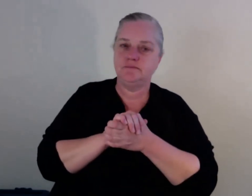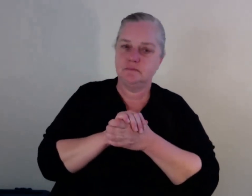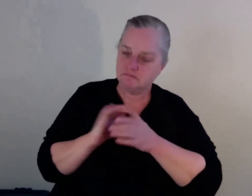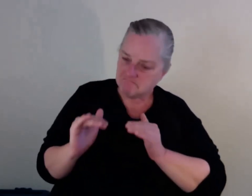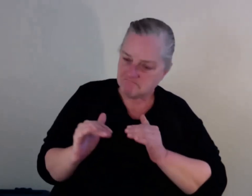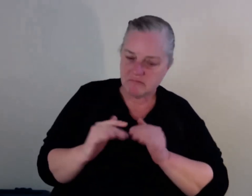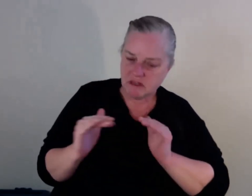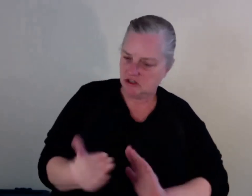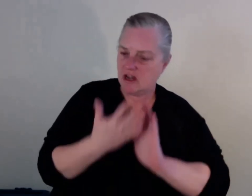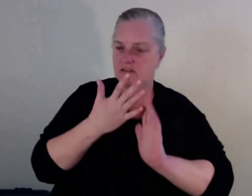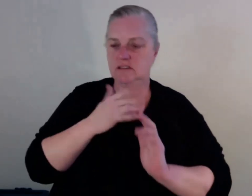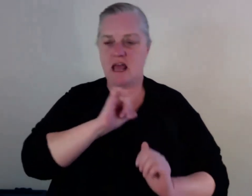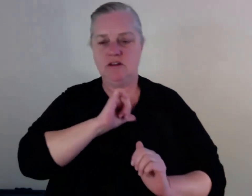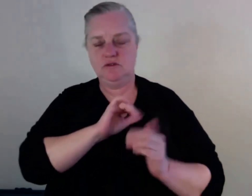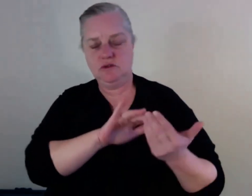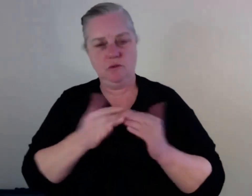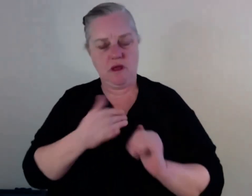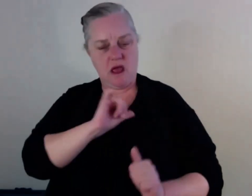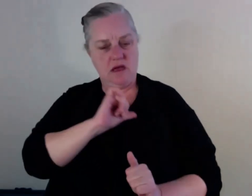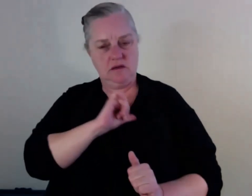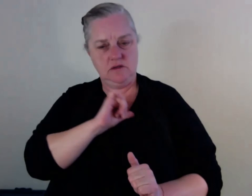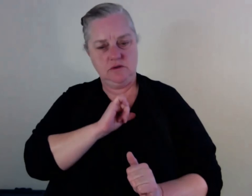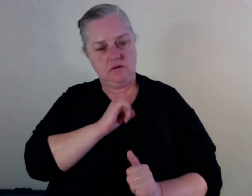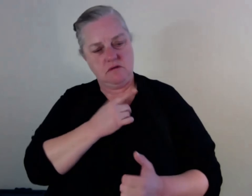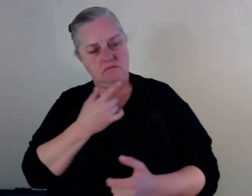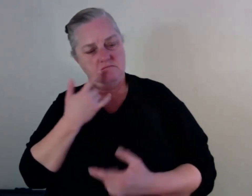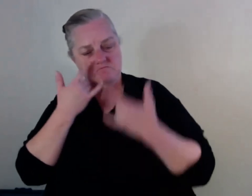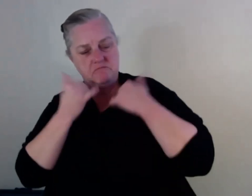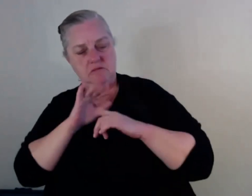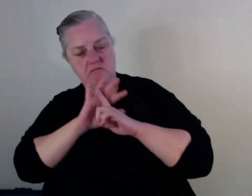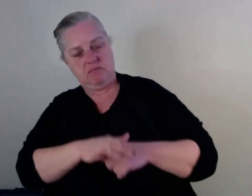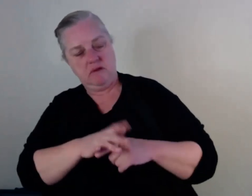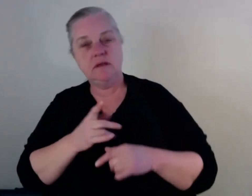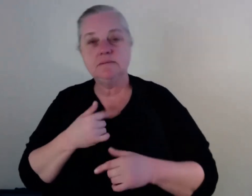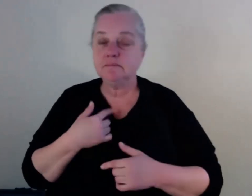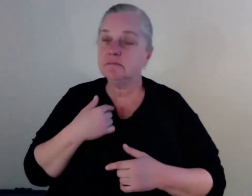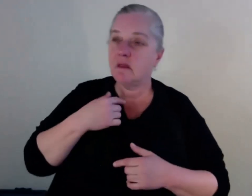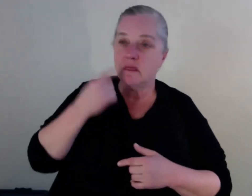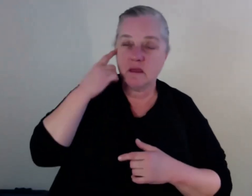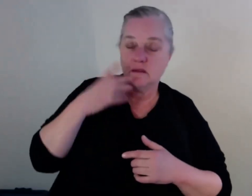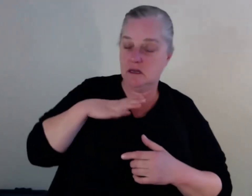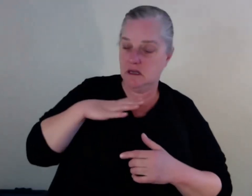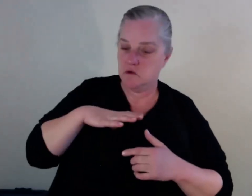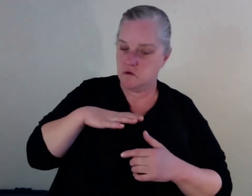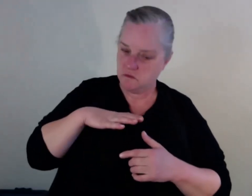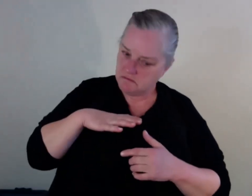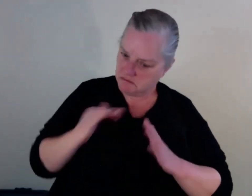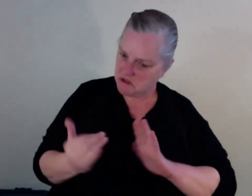alcohol and drugs. And just sort of break through all that sort of rubbish